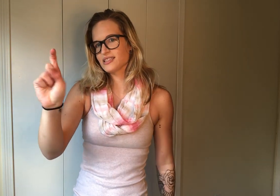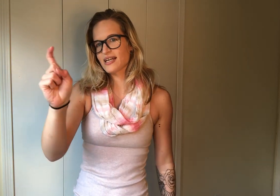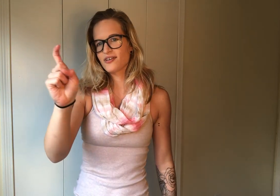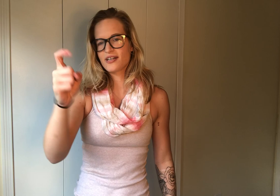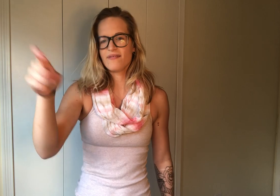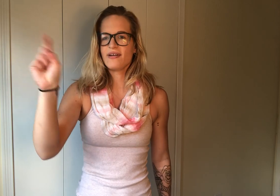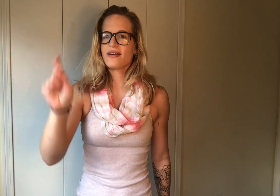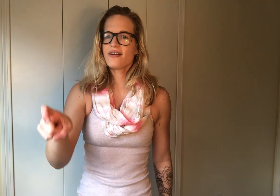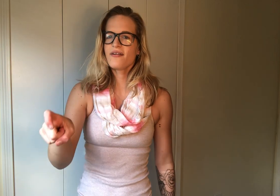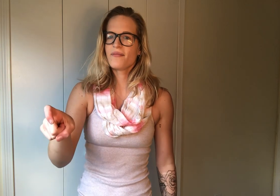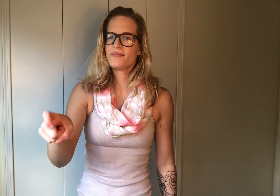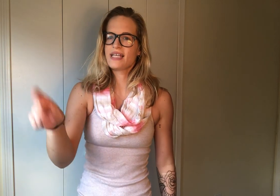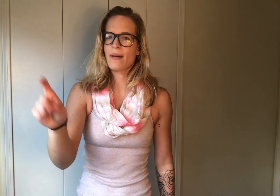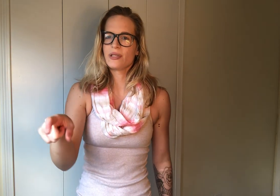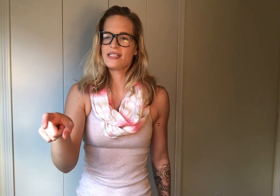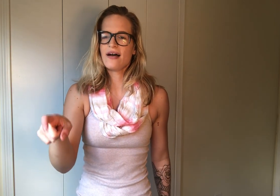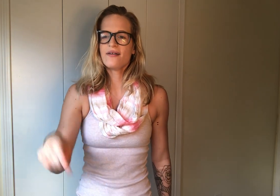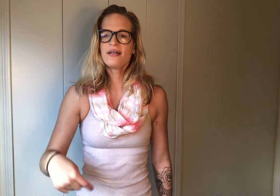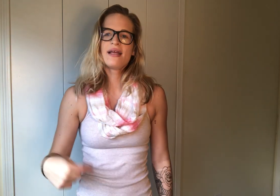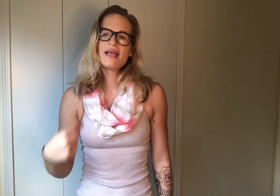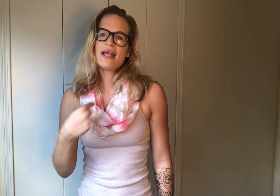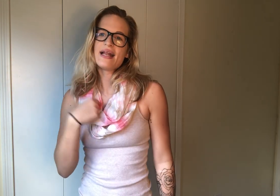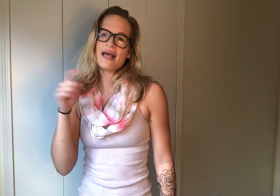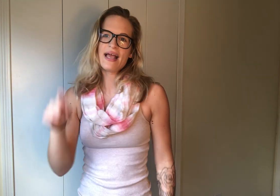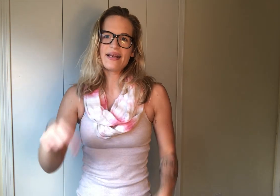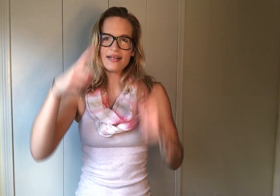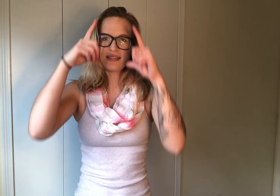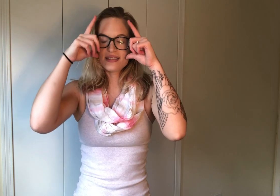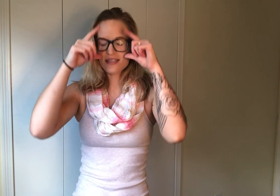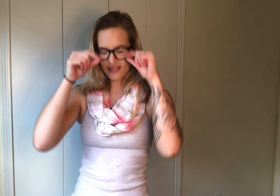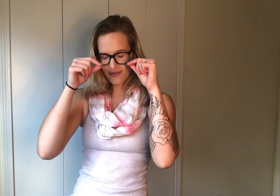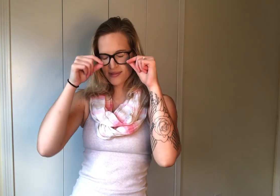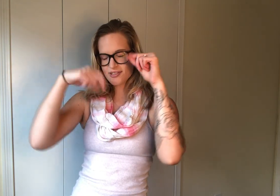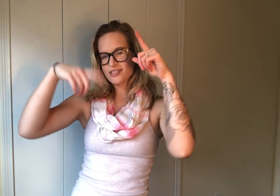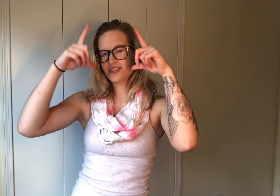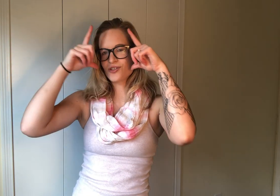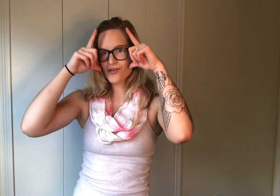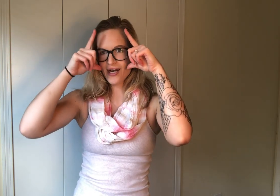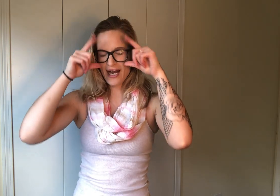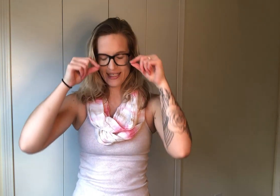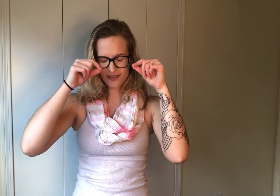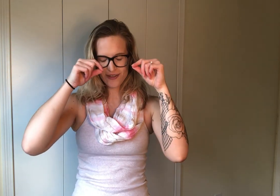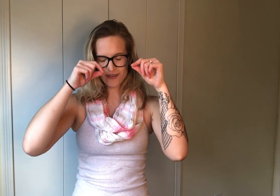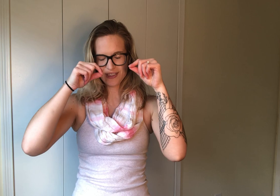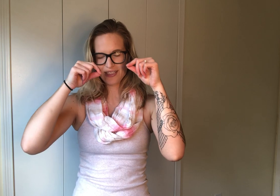just that crooked finger, and tap it down, and I need sleep, so just show your eyes closing,